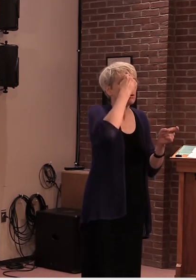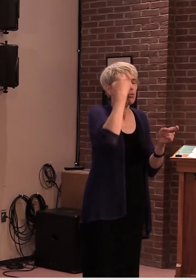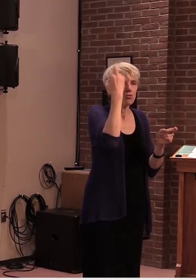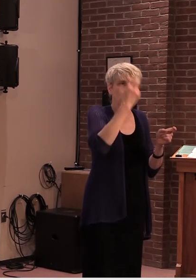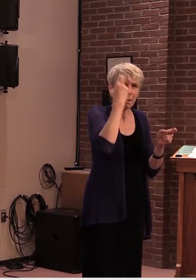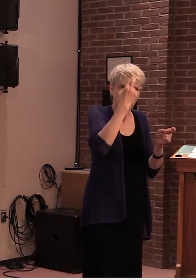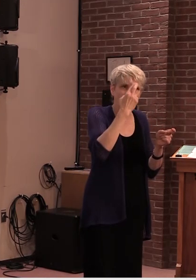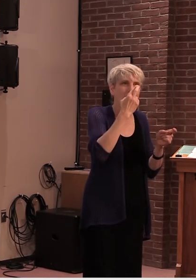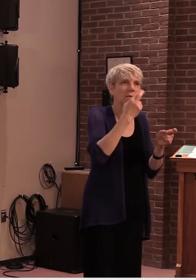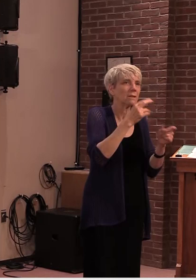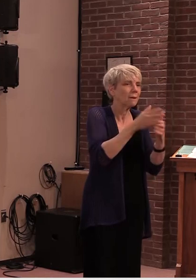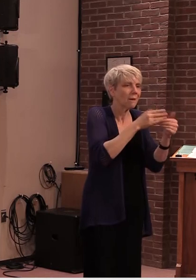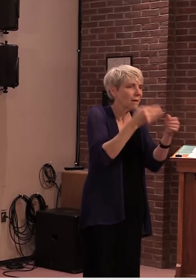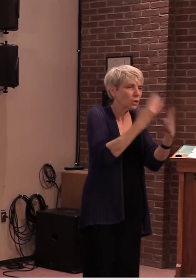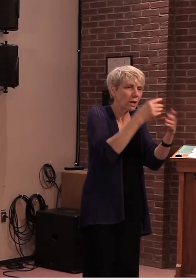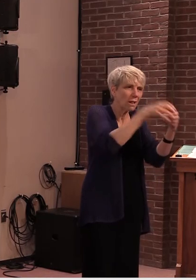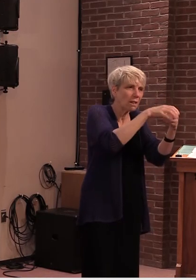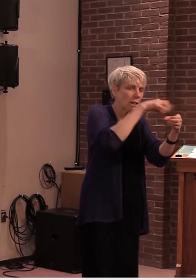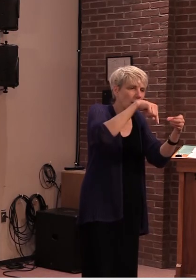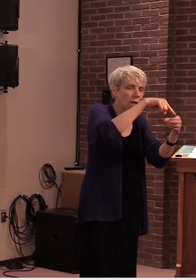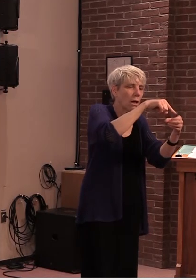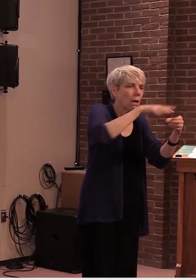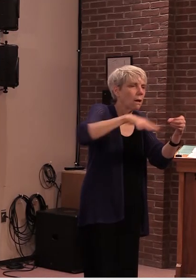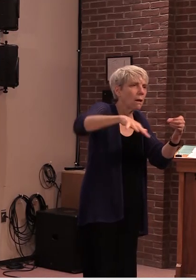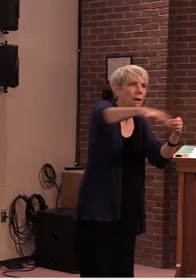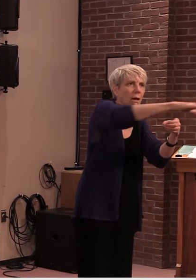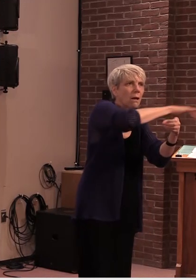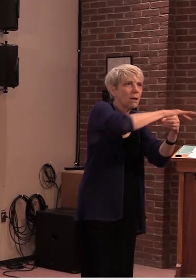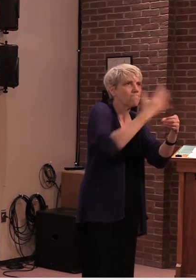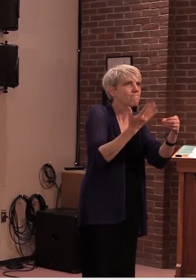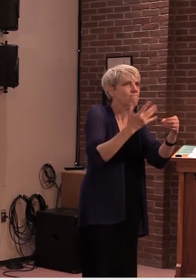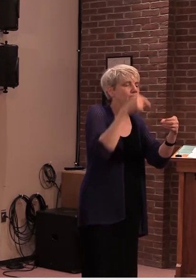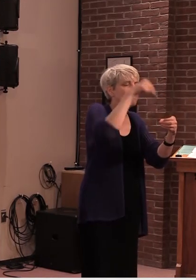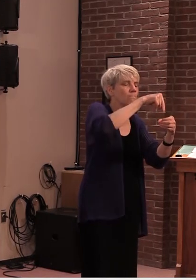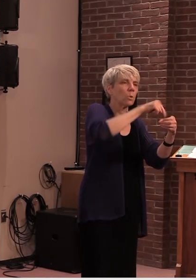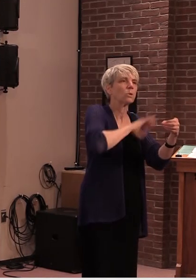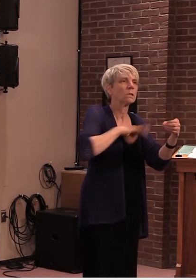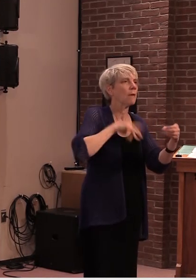spread amongst the remaining staff and the other inmate population.